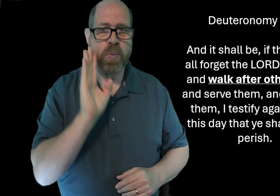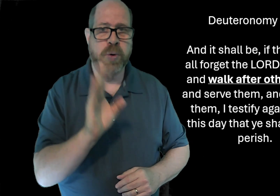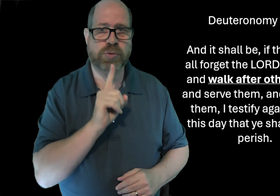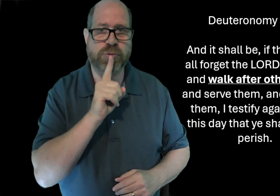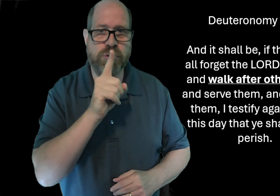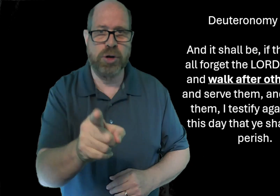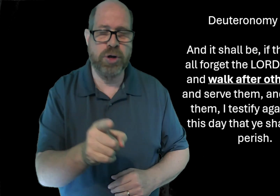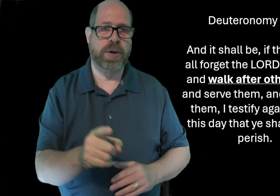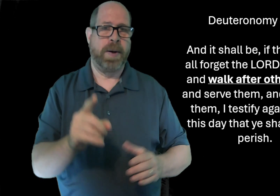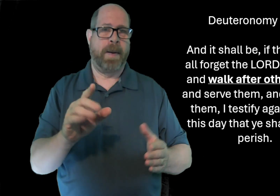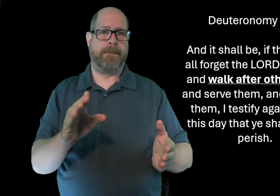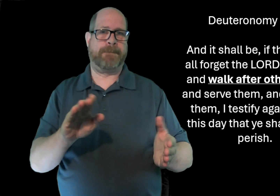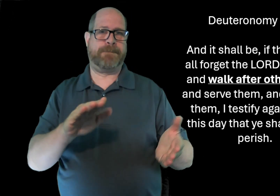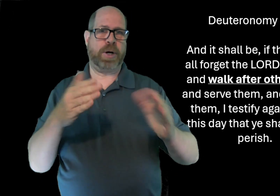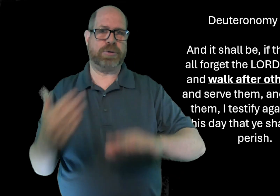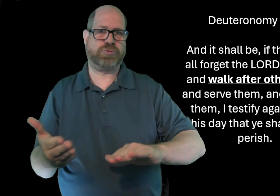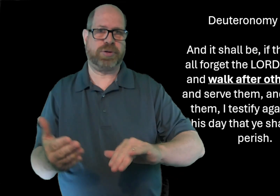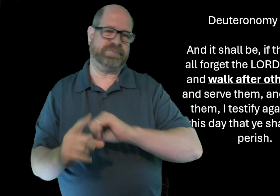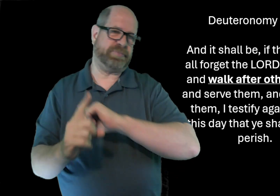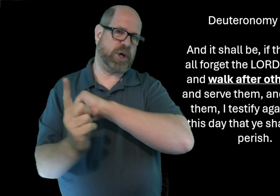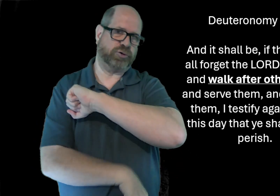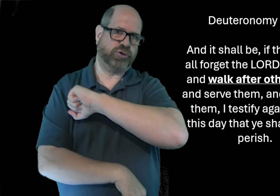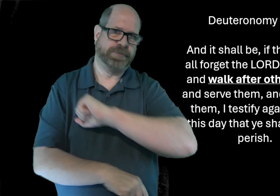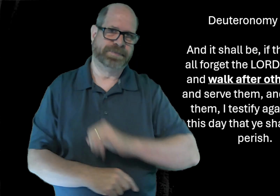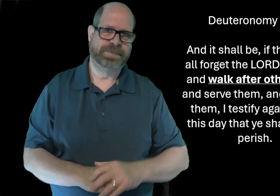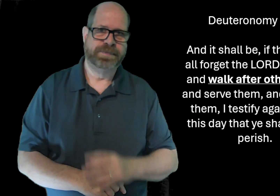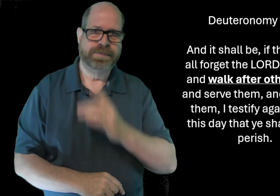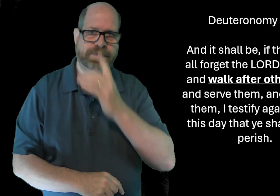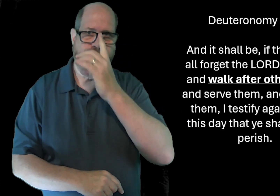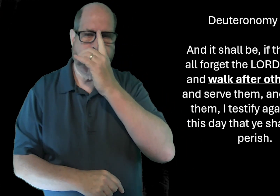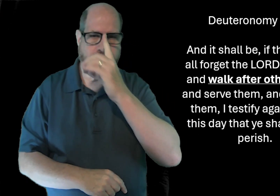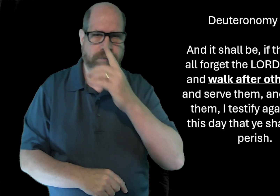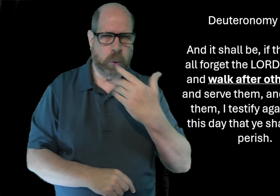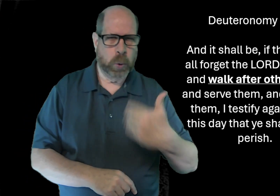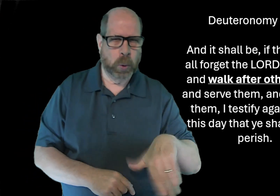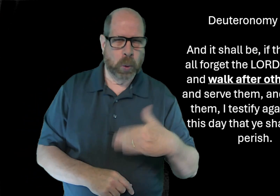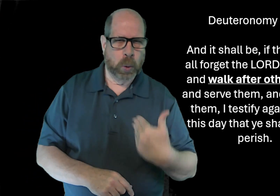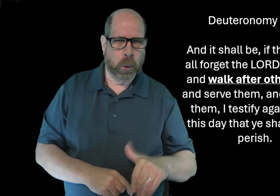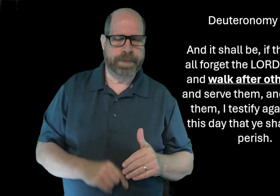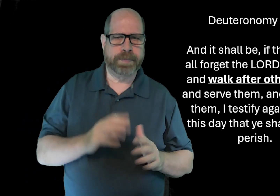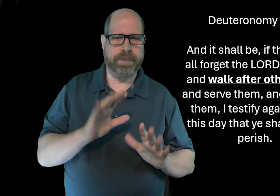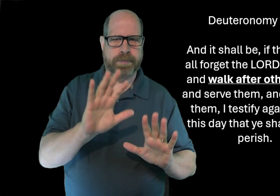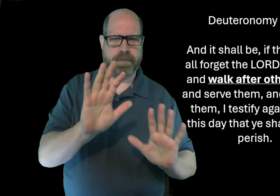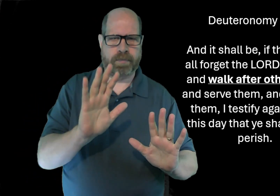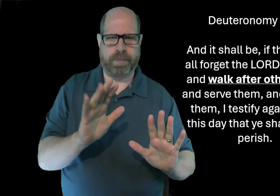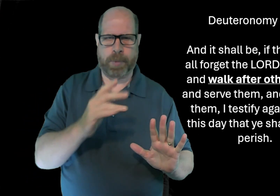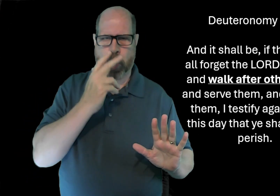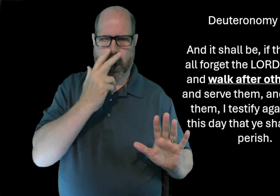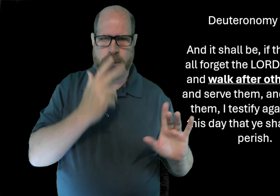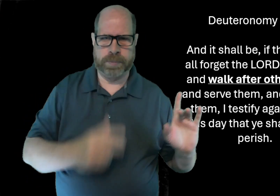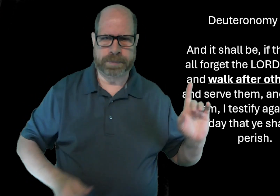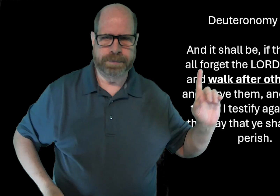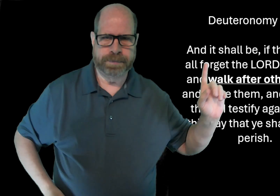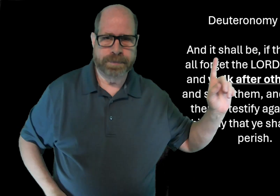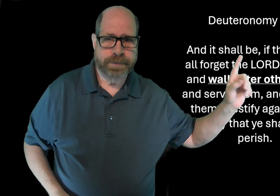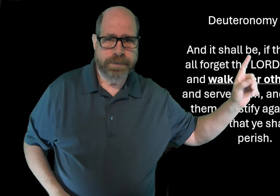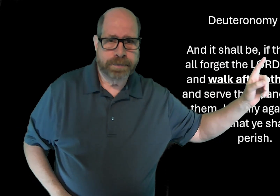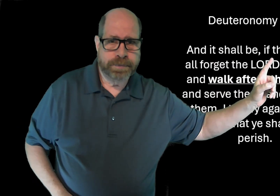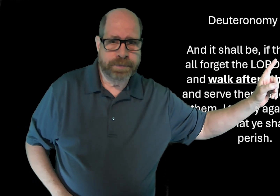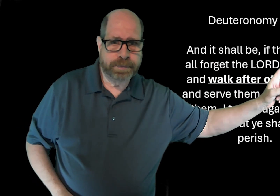ye shall surely perish, be punished. Wow. So look at this.